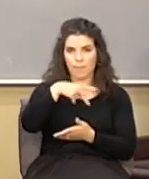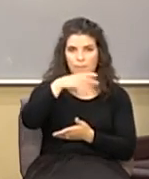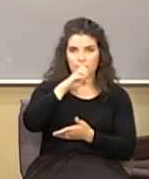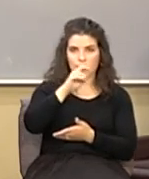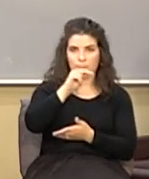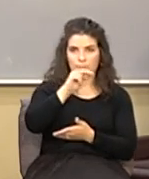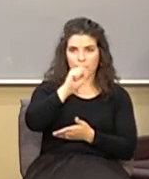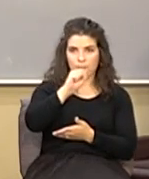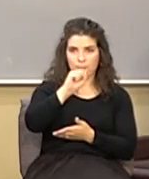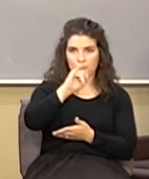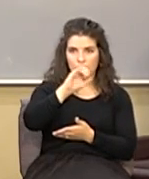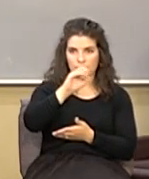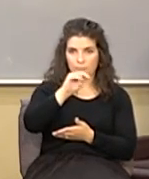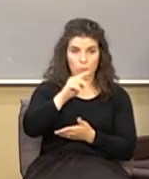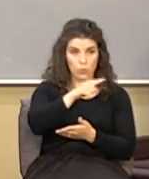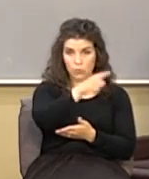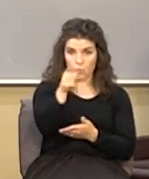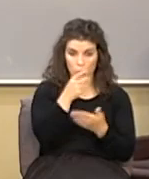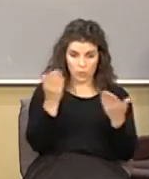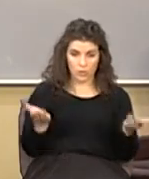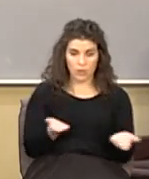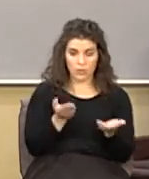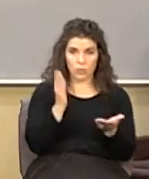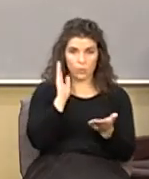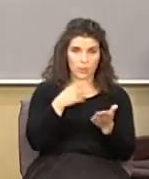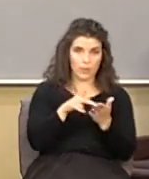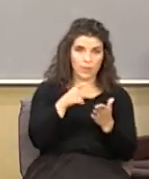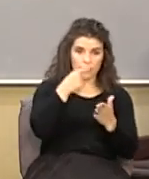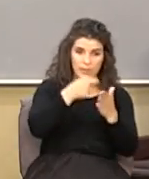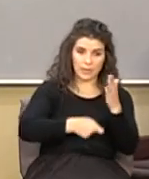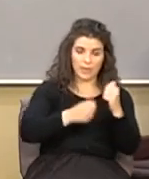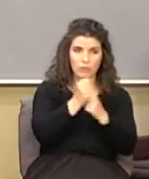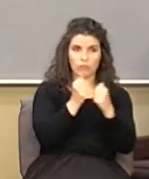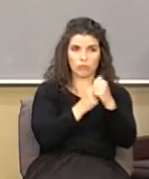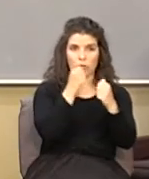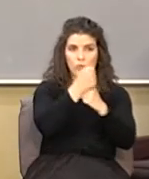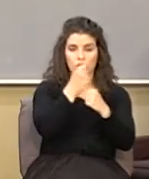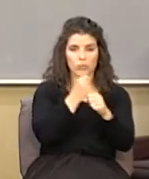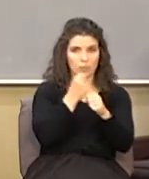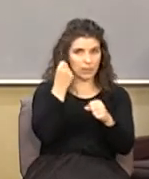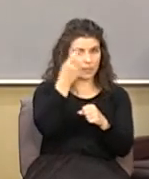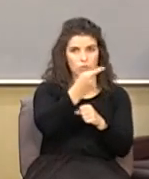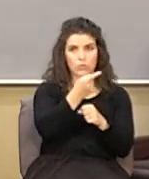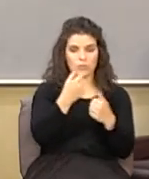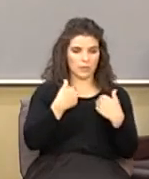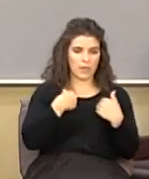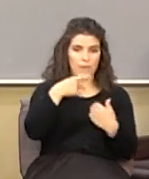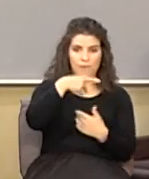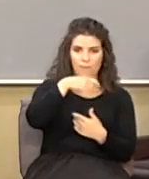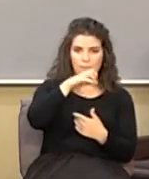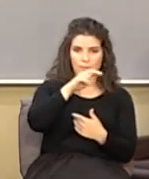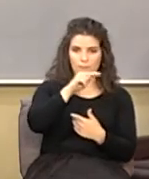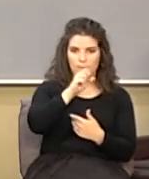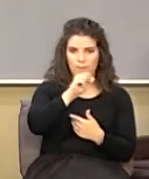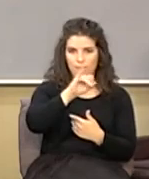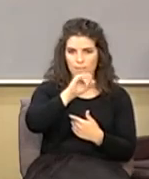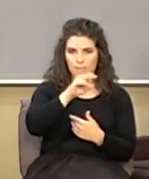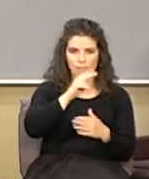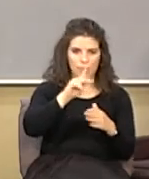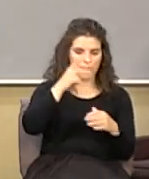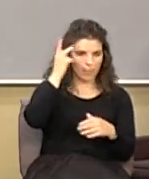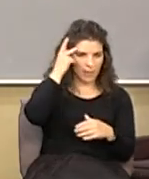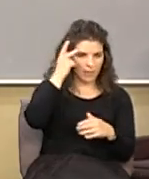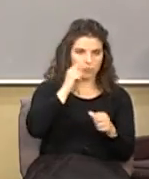are you're going to pay it you watch what happens to our tax structure in the next year because they've got pensions that politicians in the past